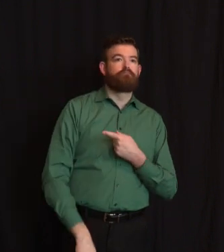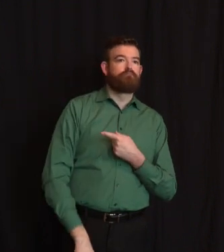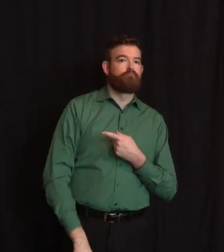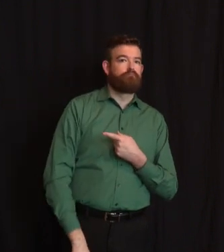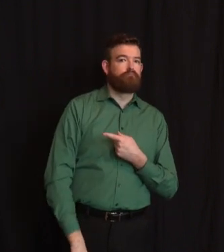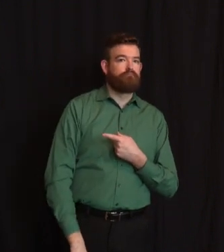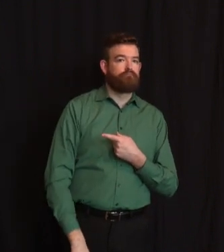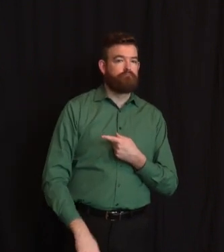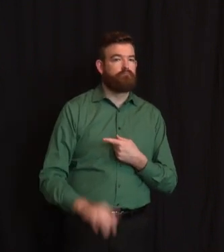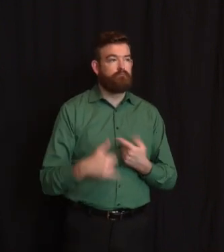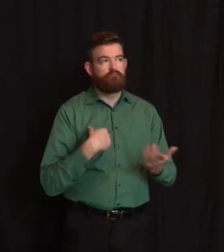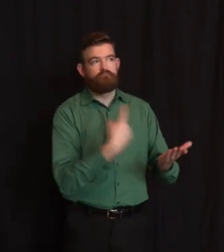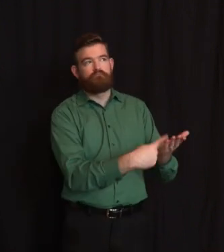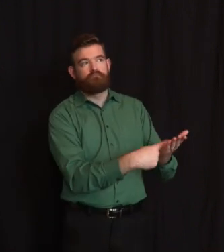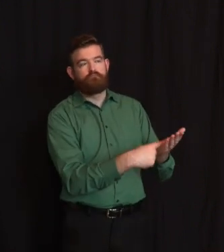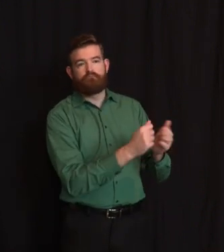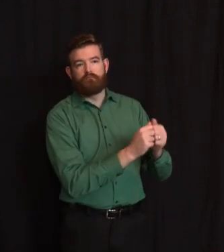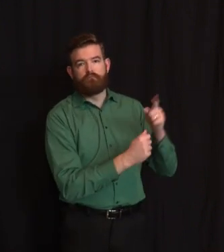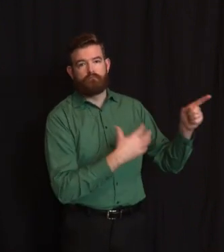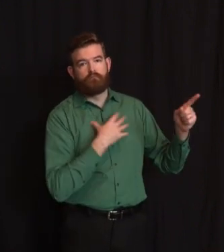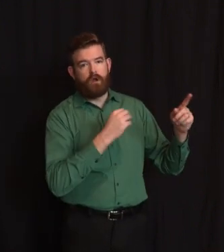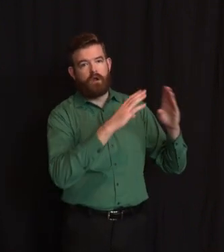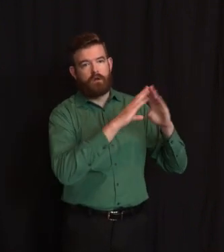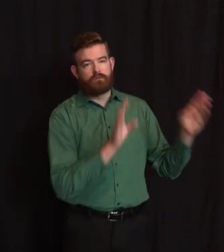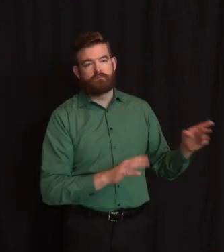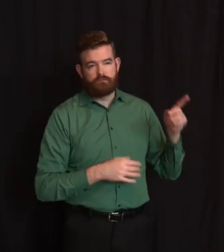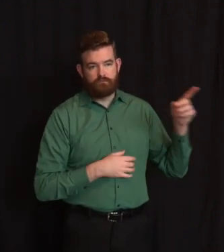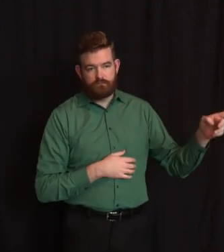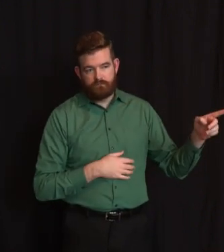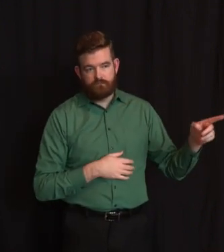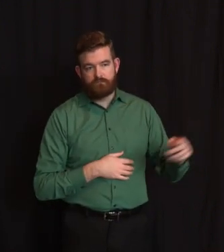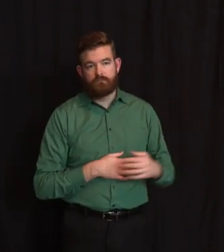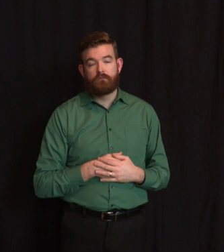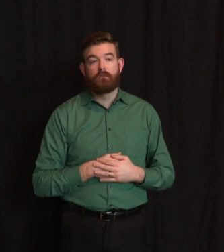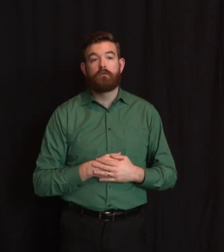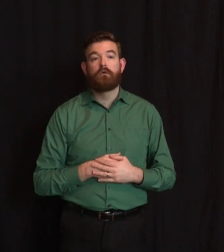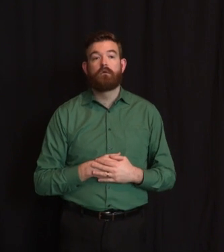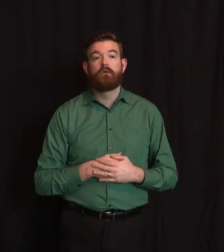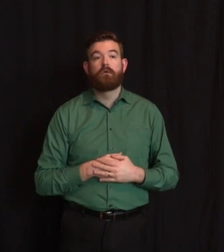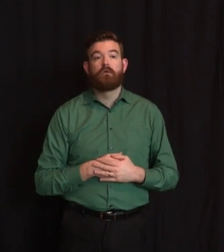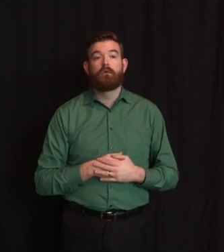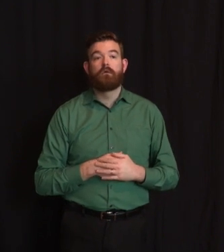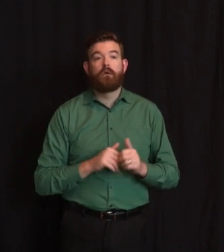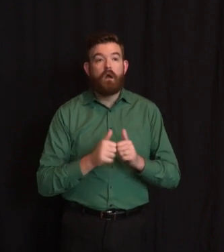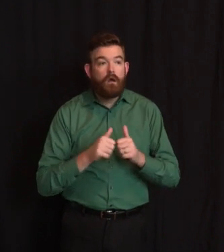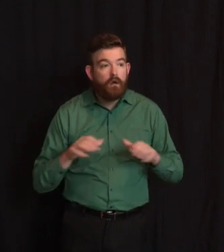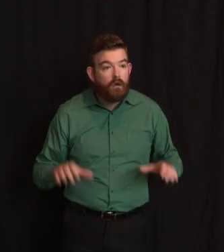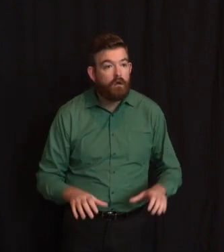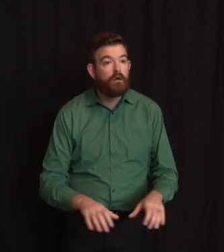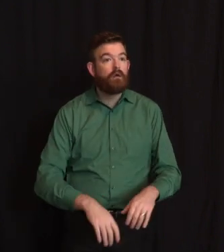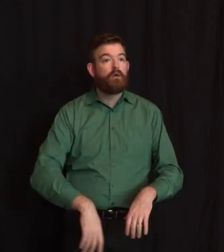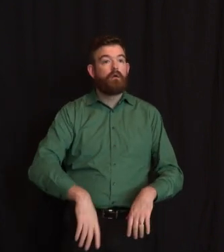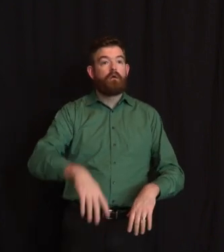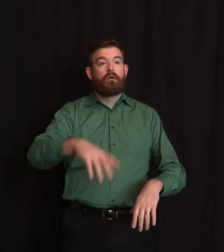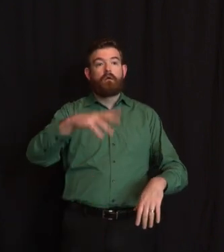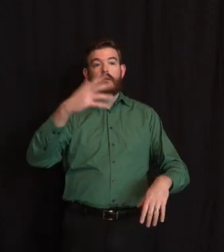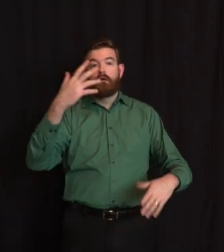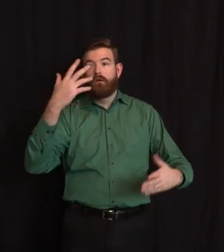we will not be reopening unless there's confidence by the group of us up here and our teams that we have got a testing regime in